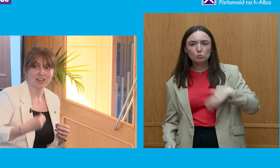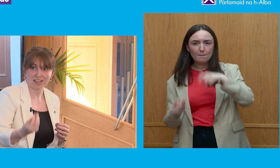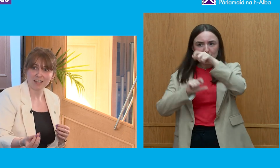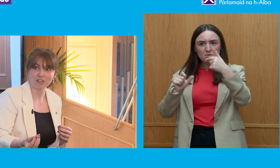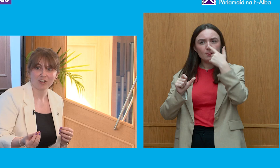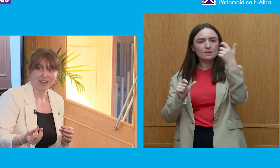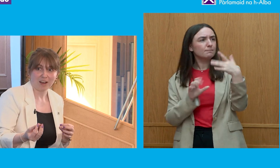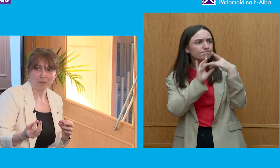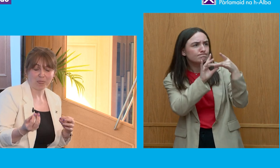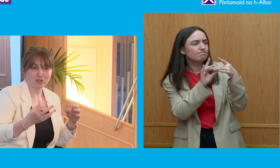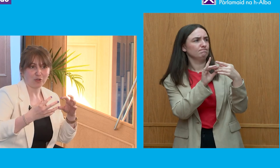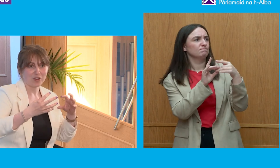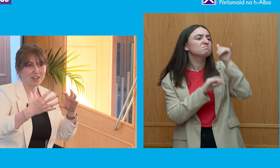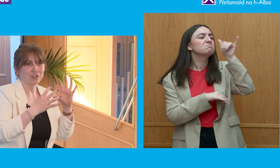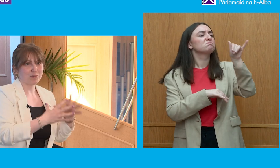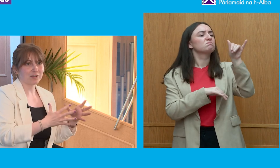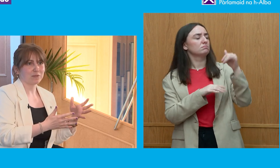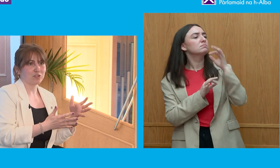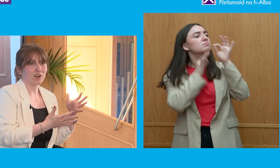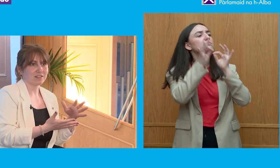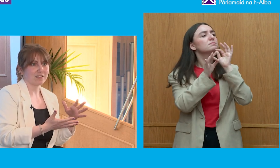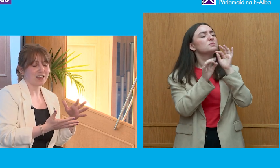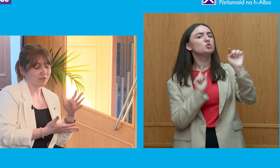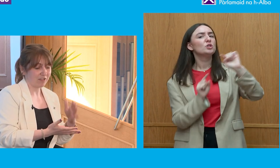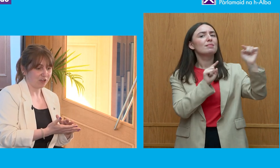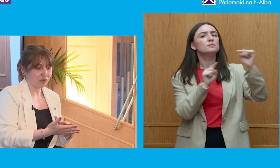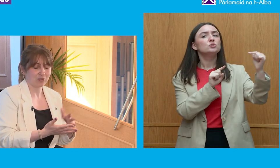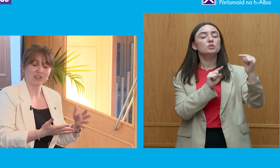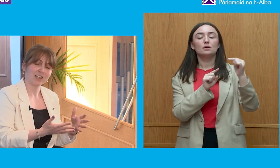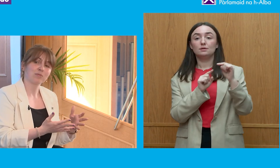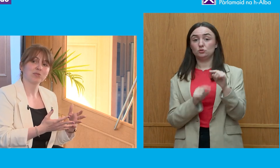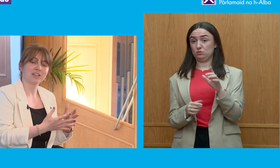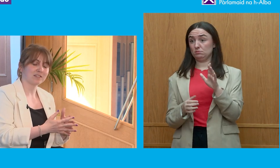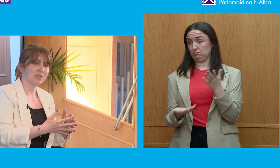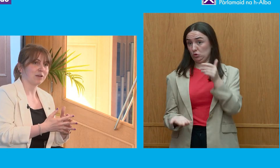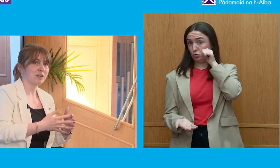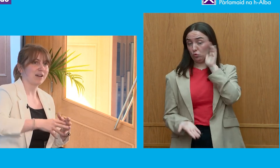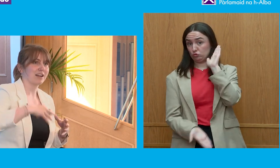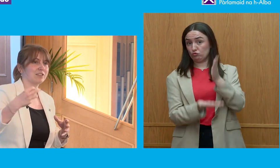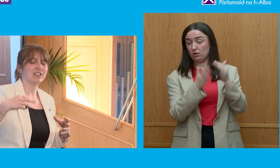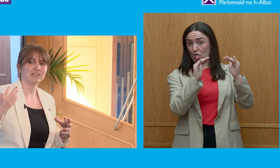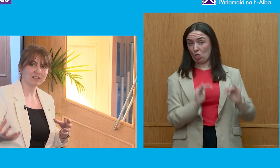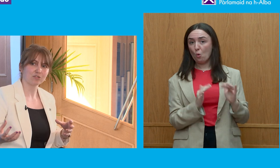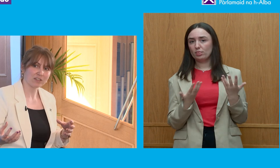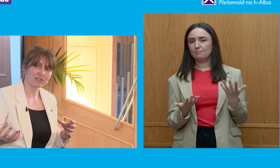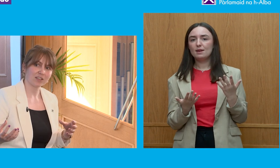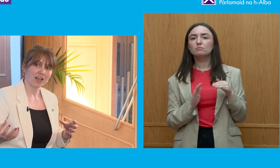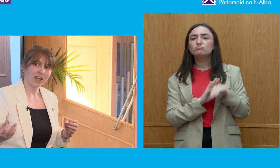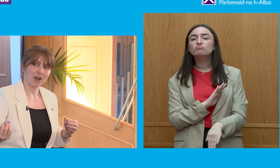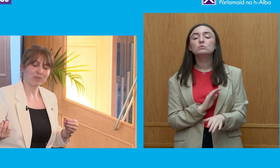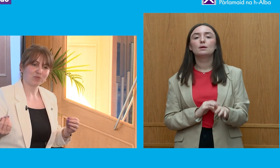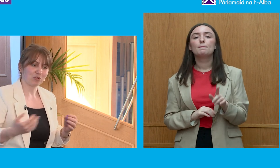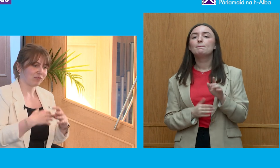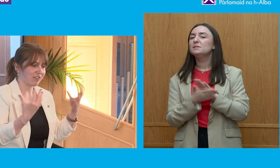challenge, engage? So just because trust is very low, what you're seeing at the moment, doesn't mean that people actively distrust.